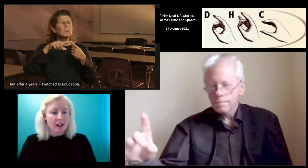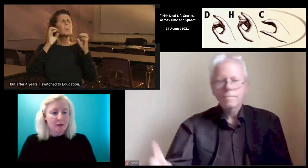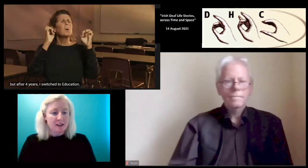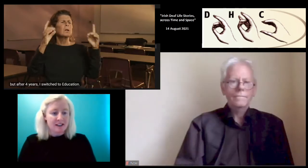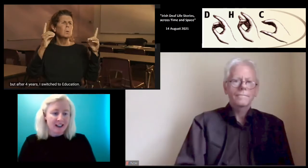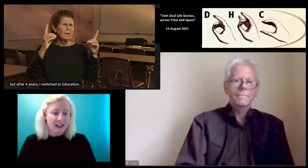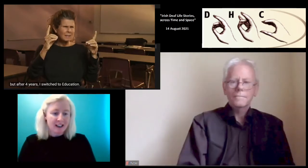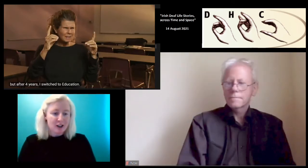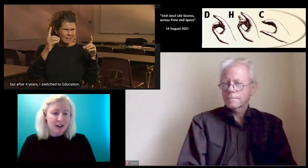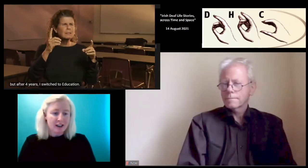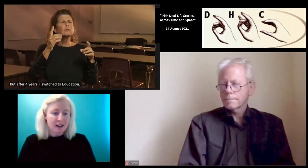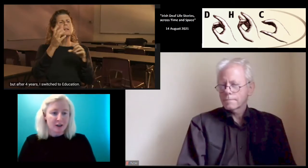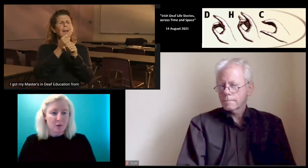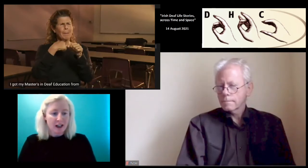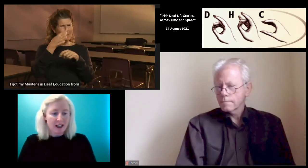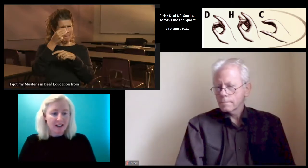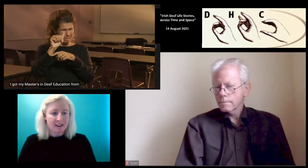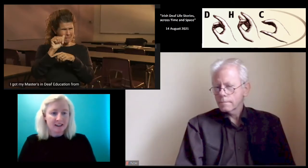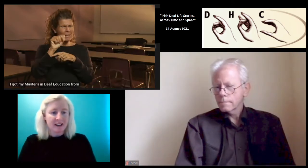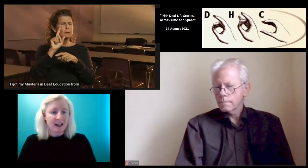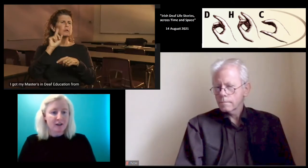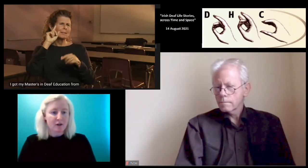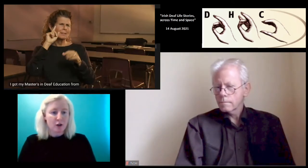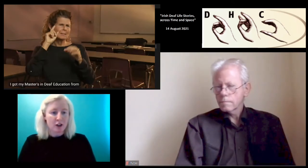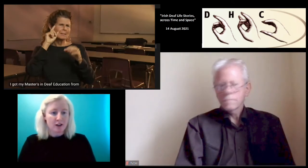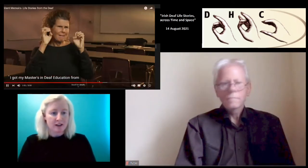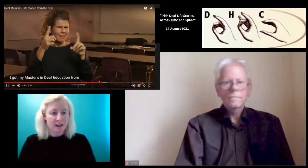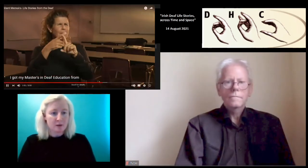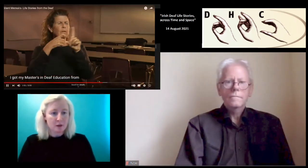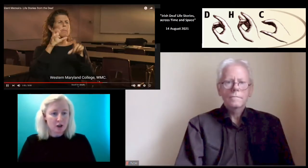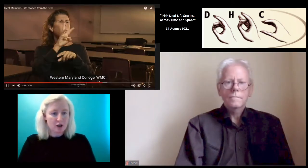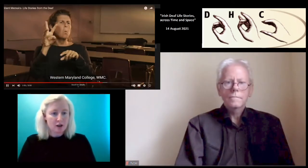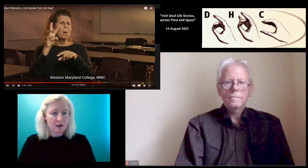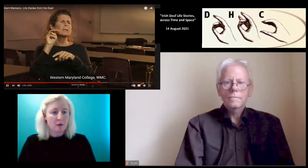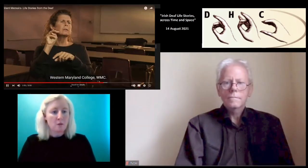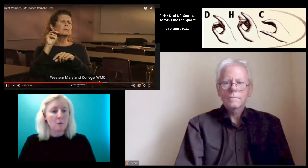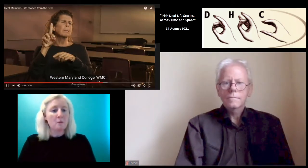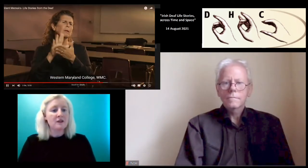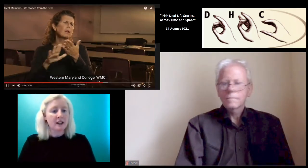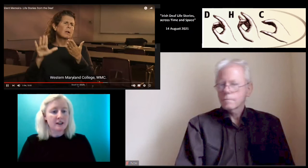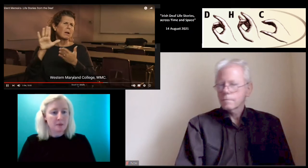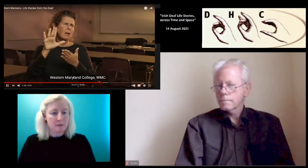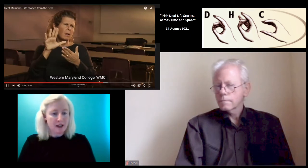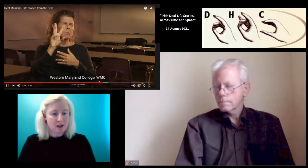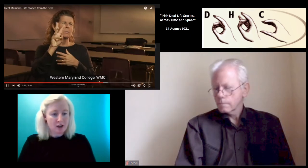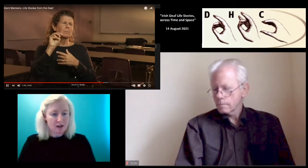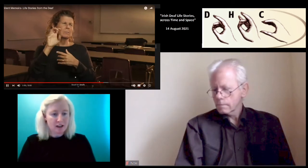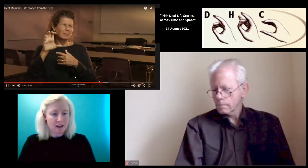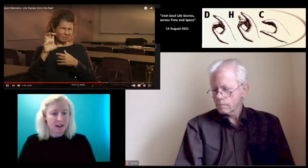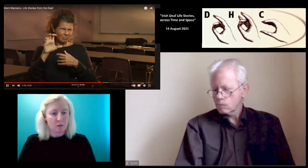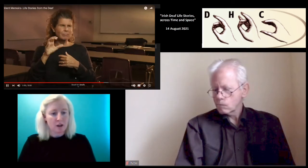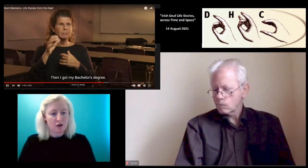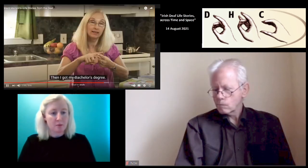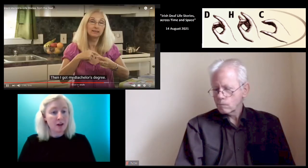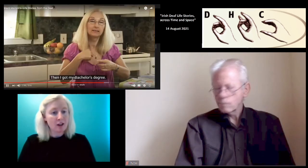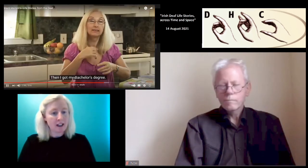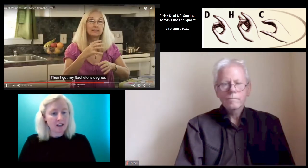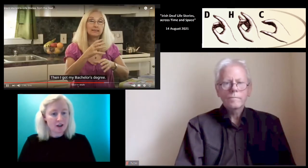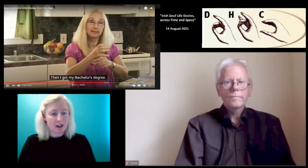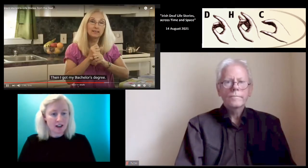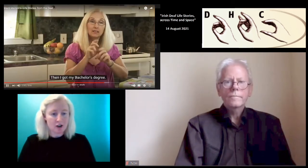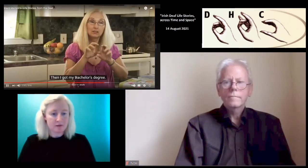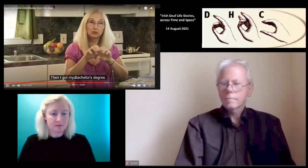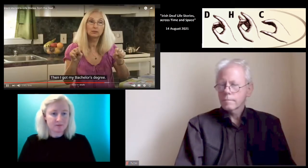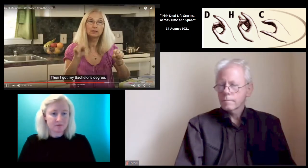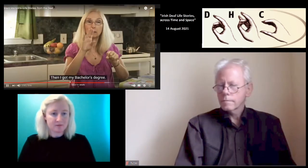young and I was in psychology, I did well. Then after four years, I switched, moved on to my master's in Western